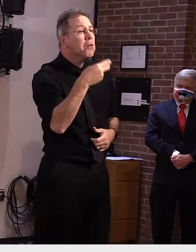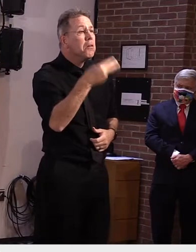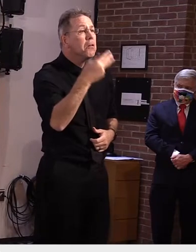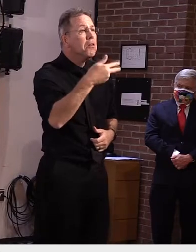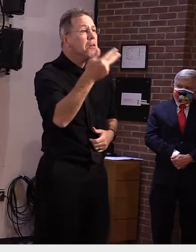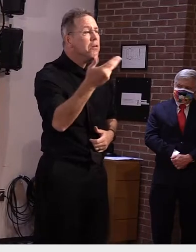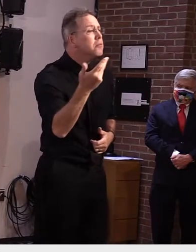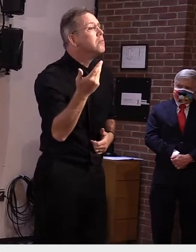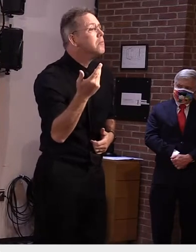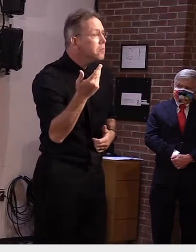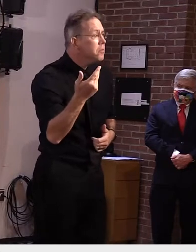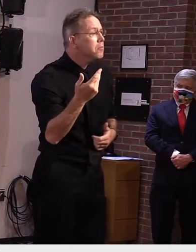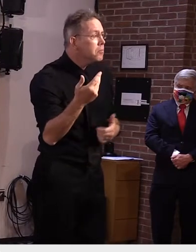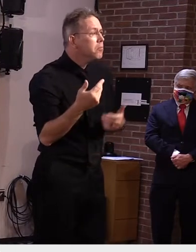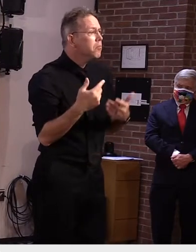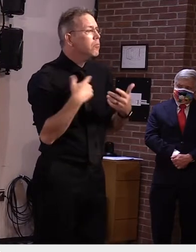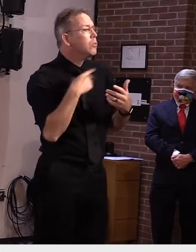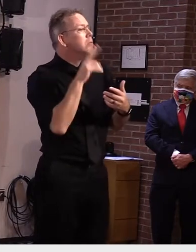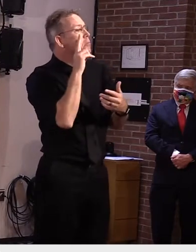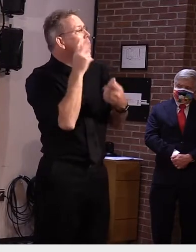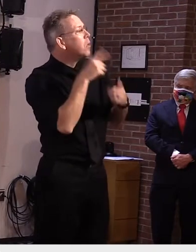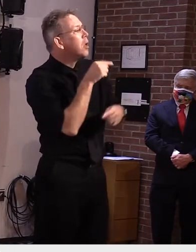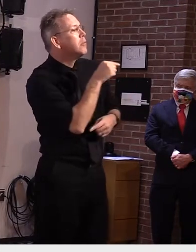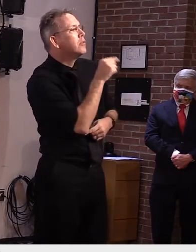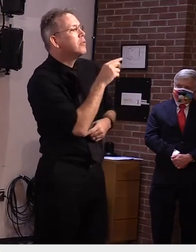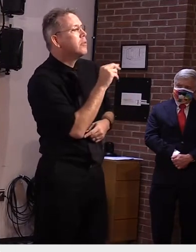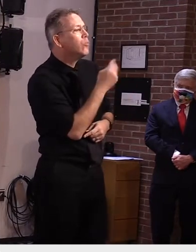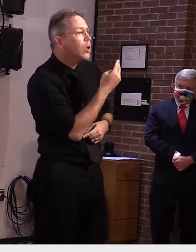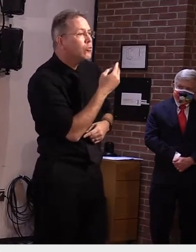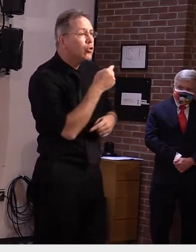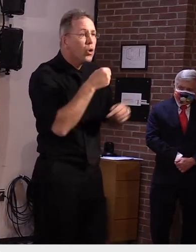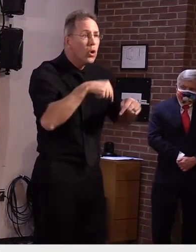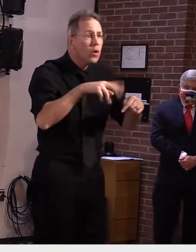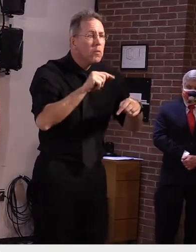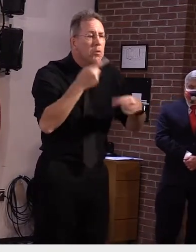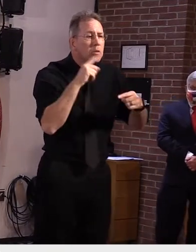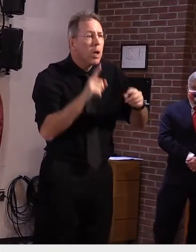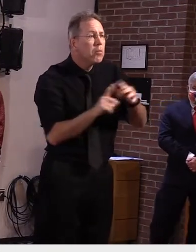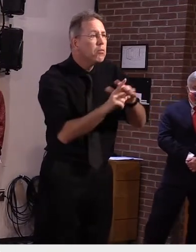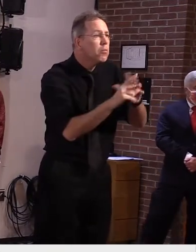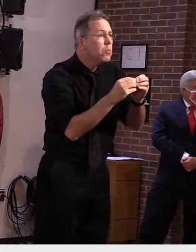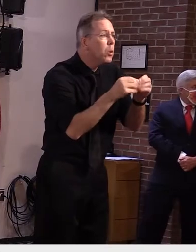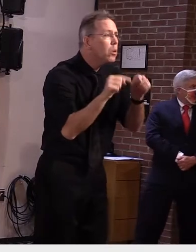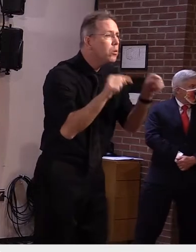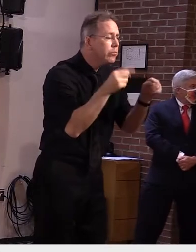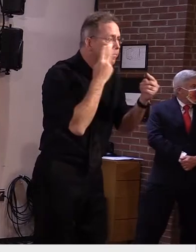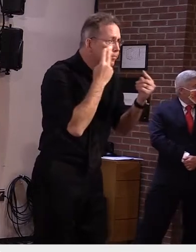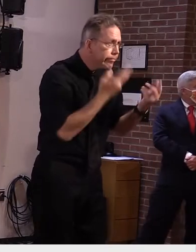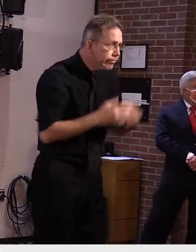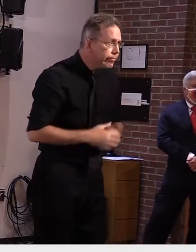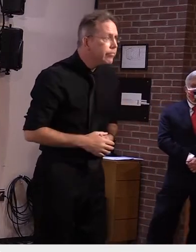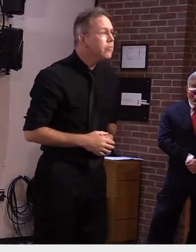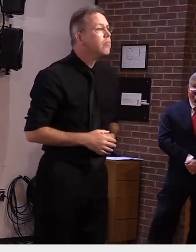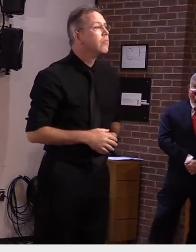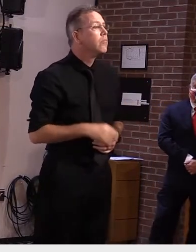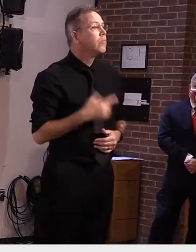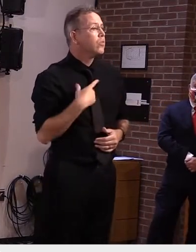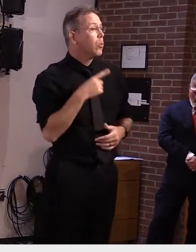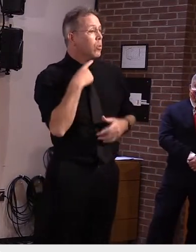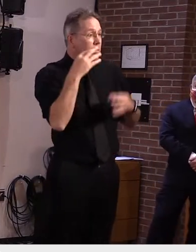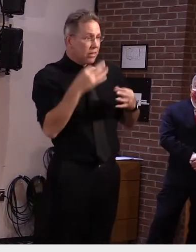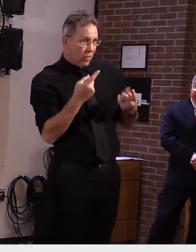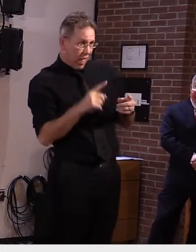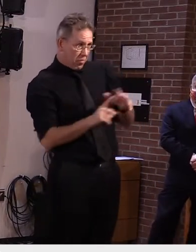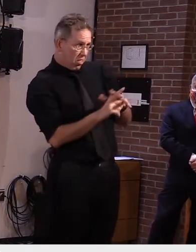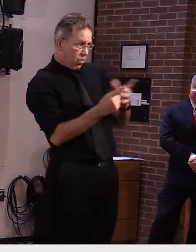decisions. And some of the decisions may be sooner rather than later. I'm concerned